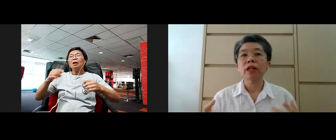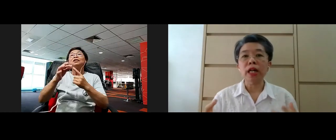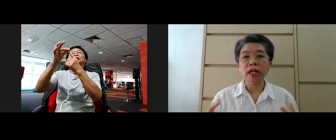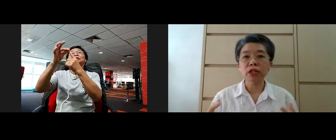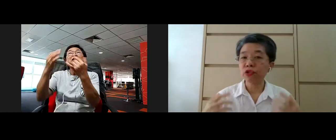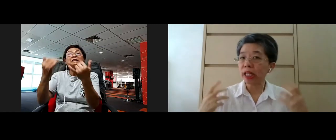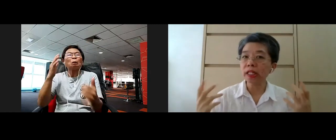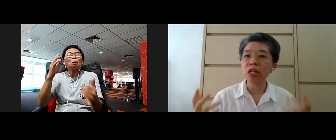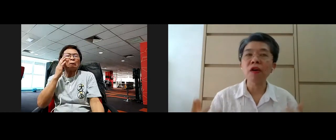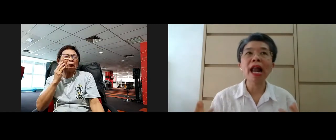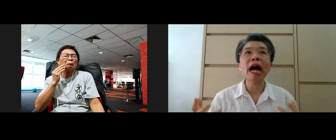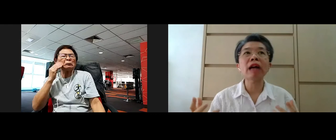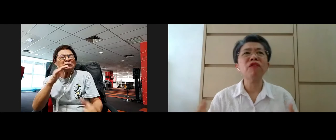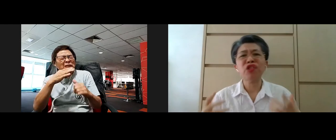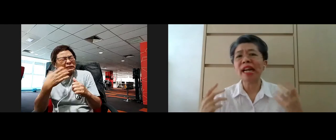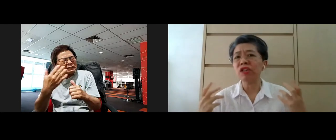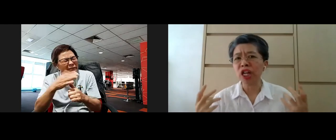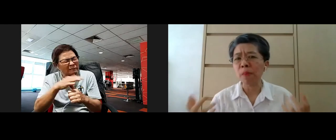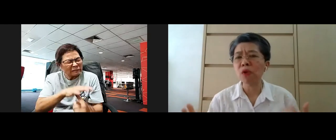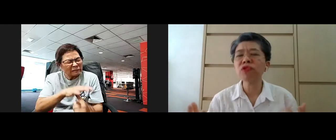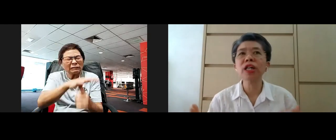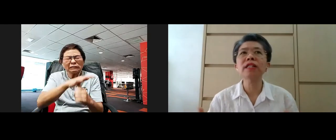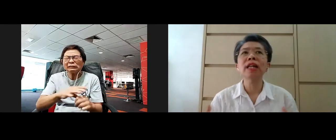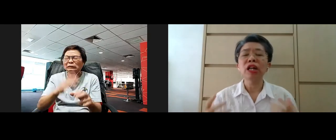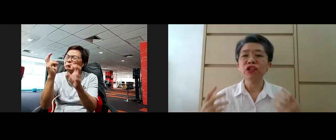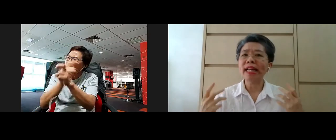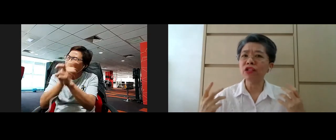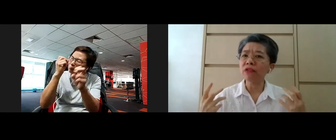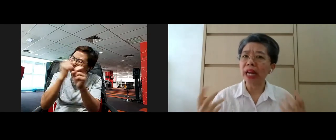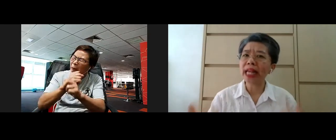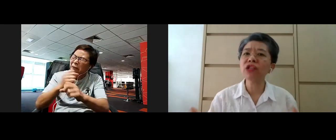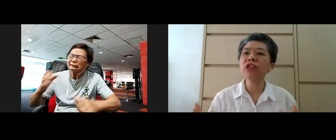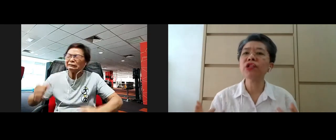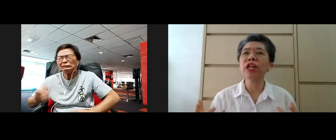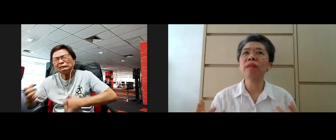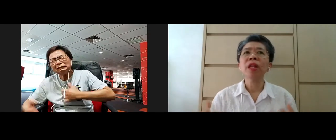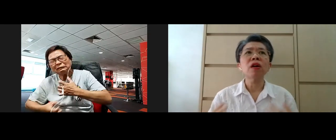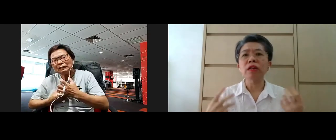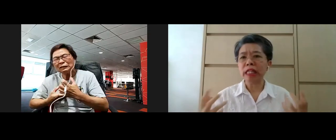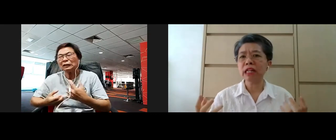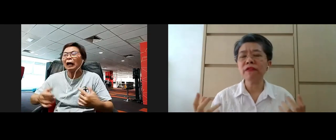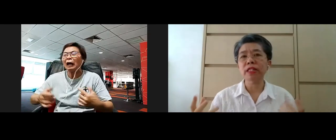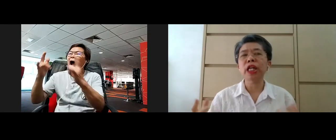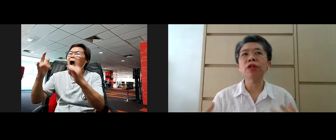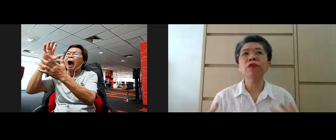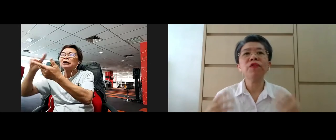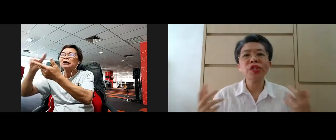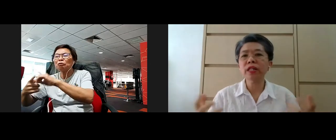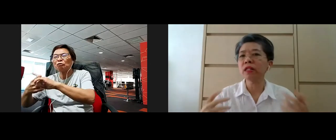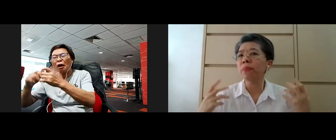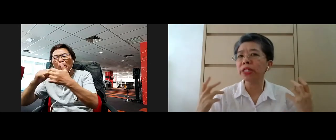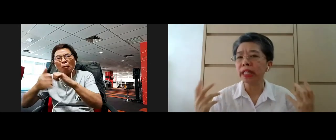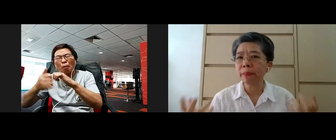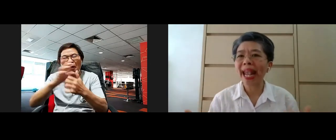stresses in your life, challenging emotion, challenging relationship, or even, you know,